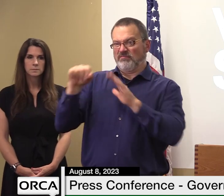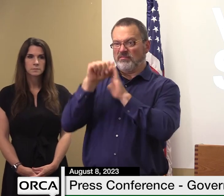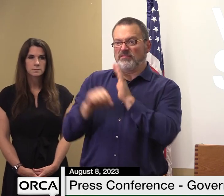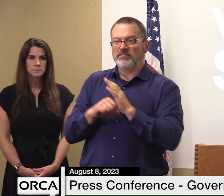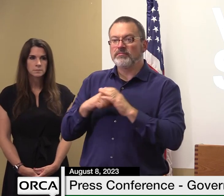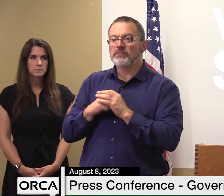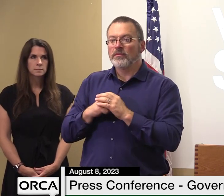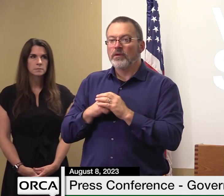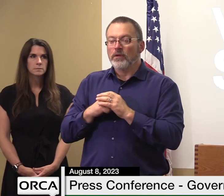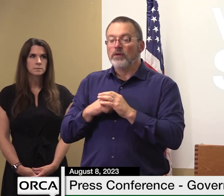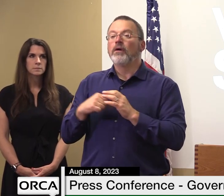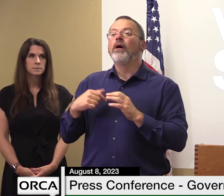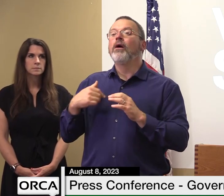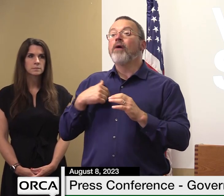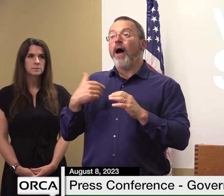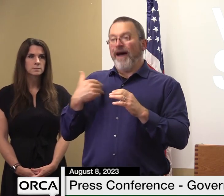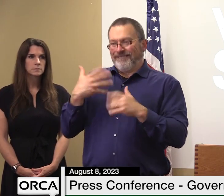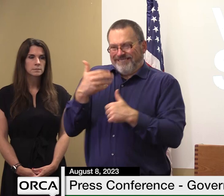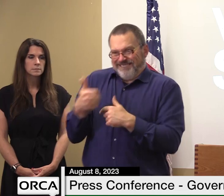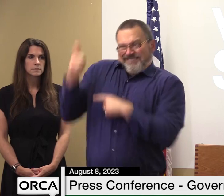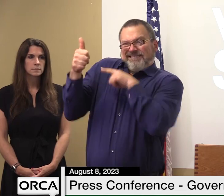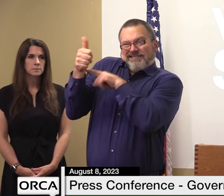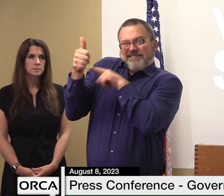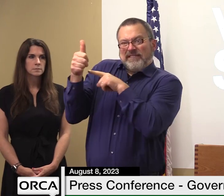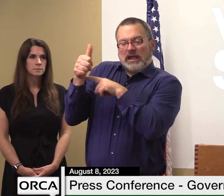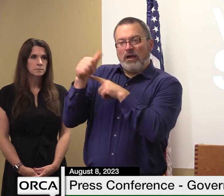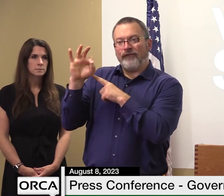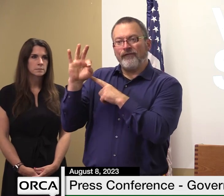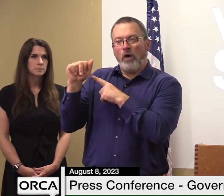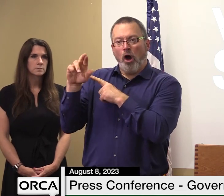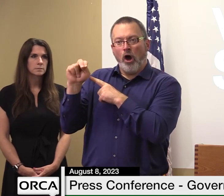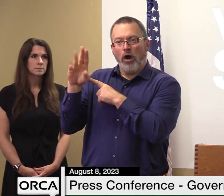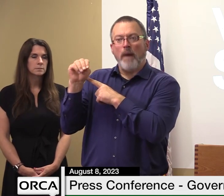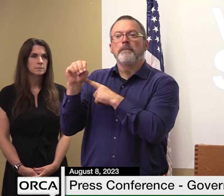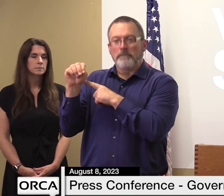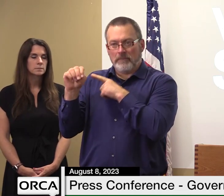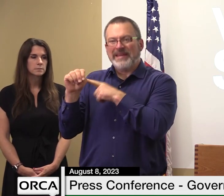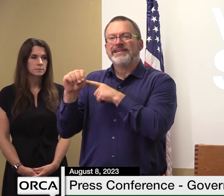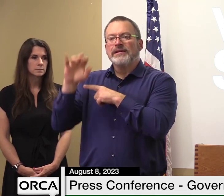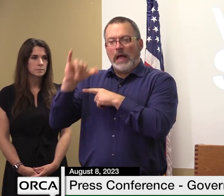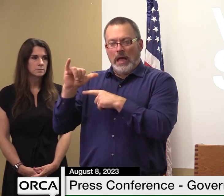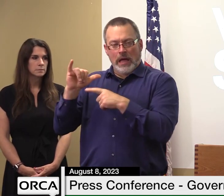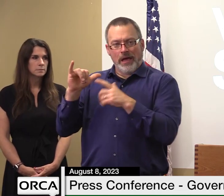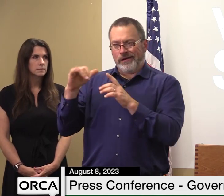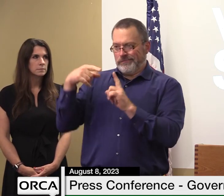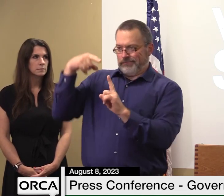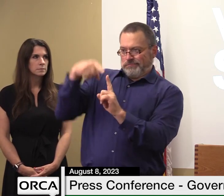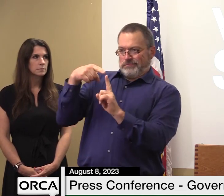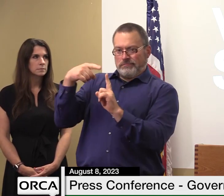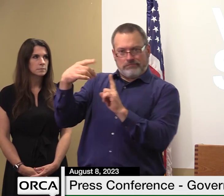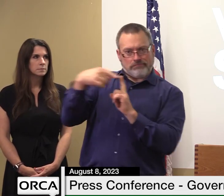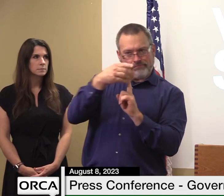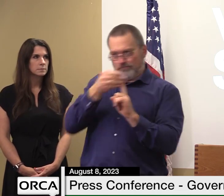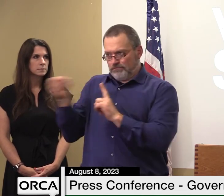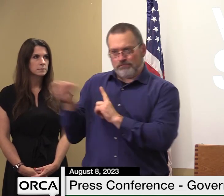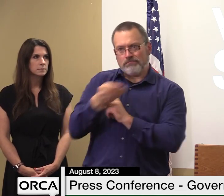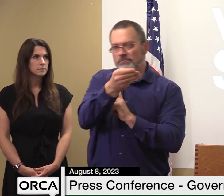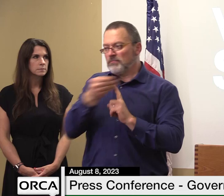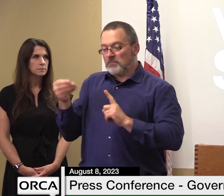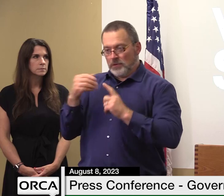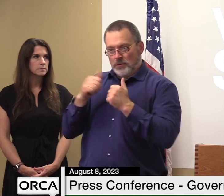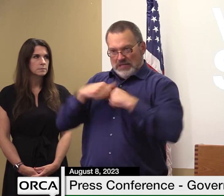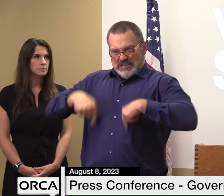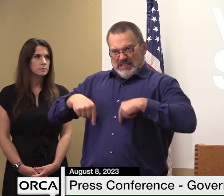administration Doug was charged with coordinating our federal ARPA funding programs and with his vast and diverse background